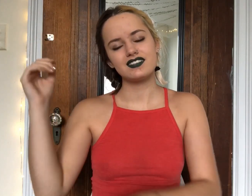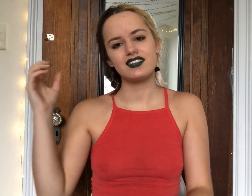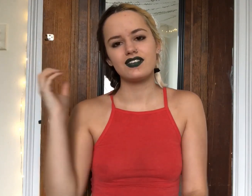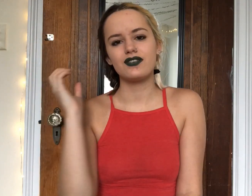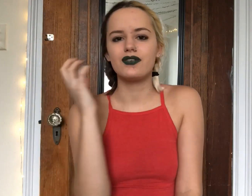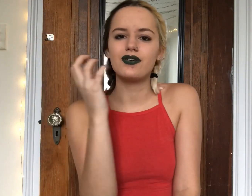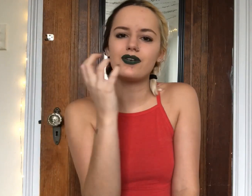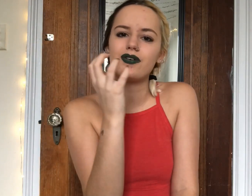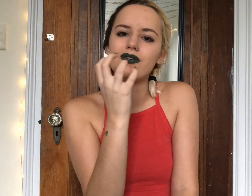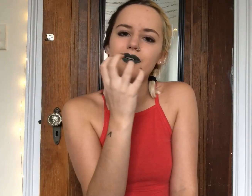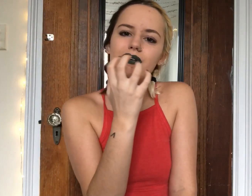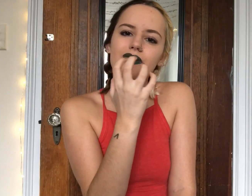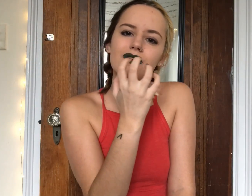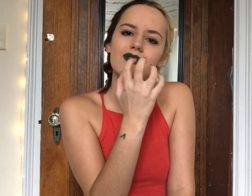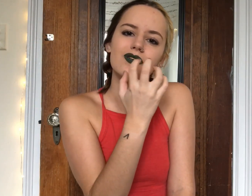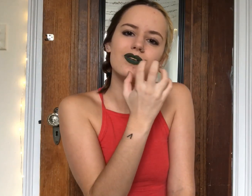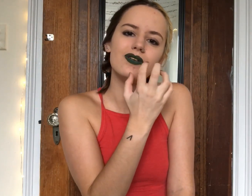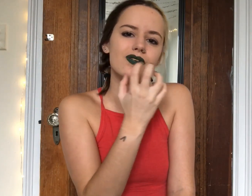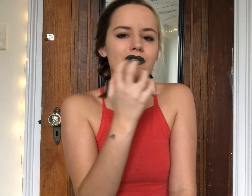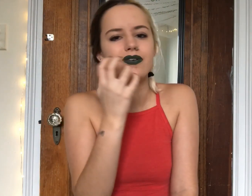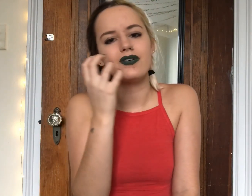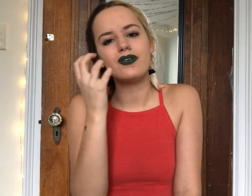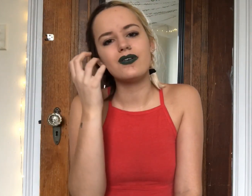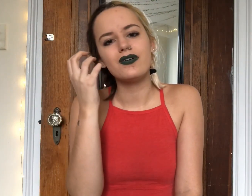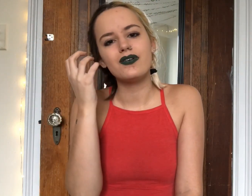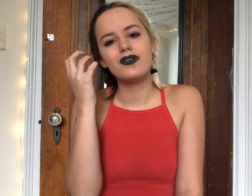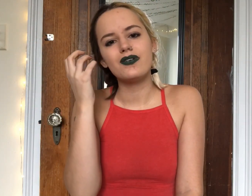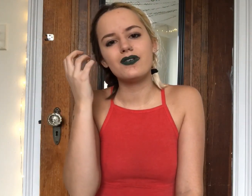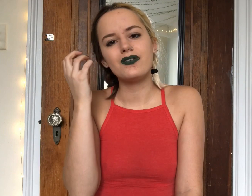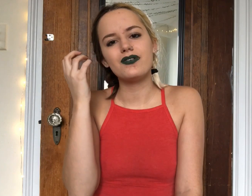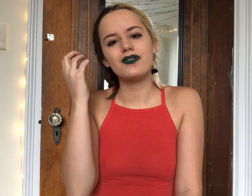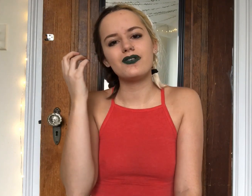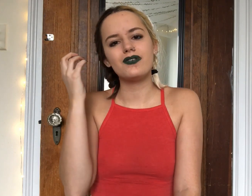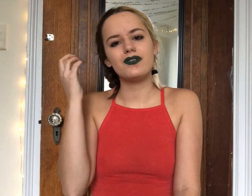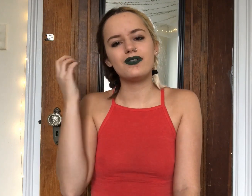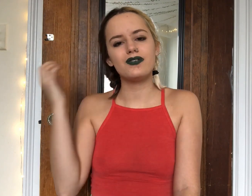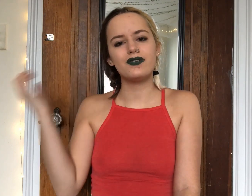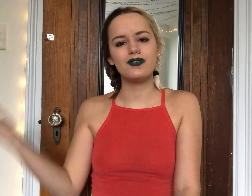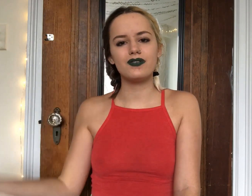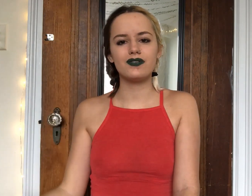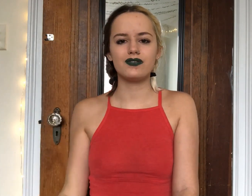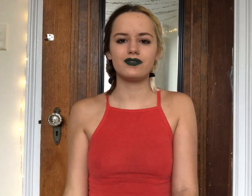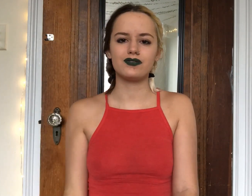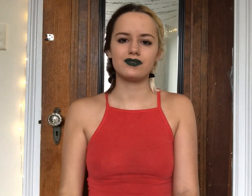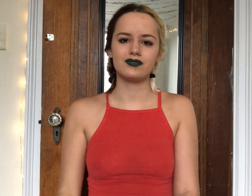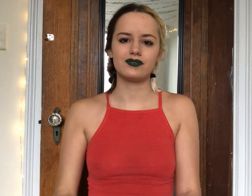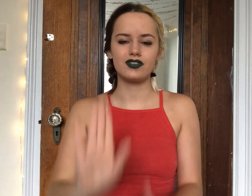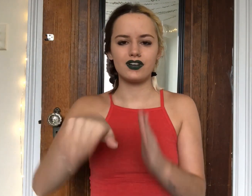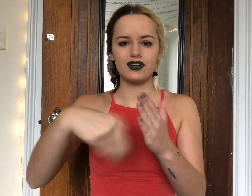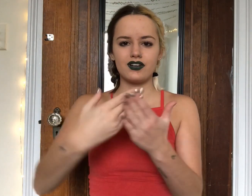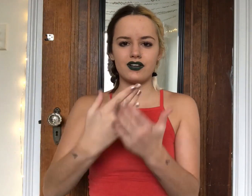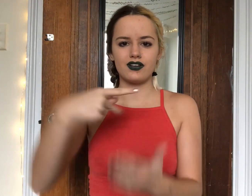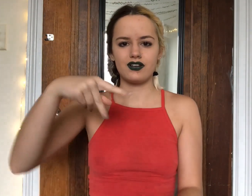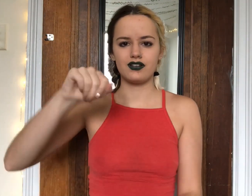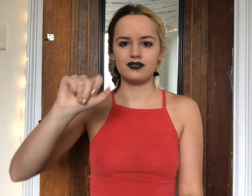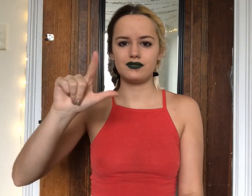There Are Bright Twinkly